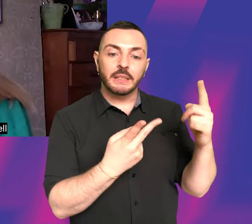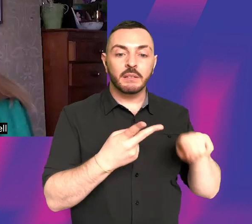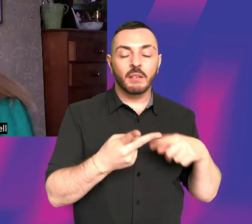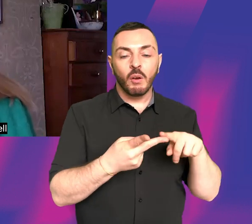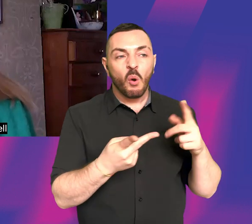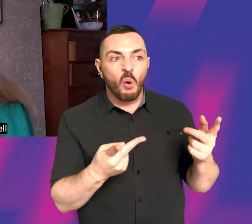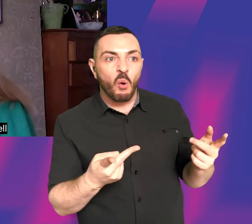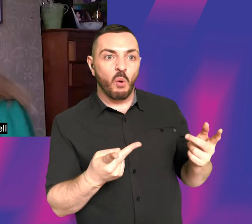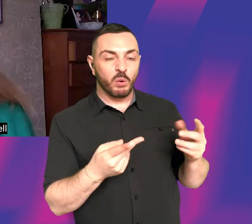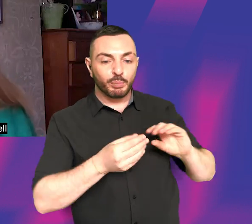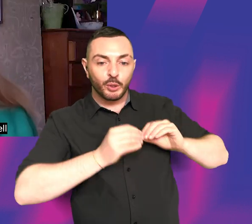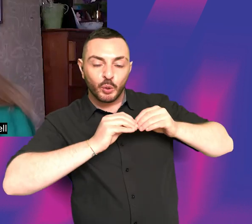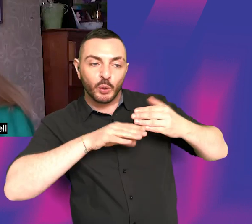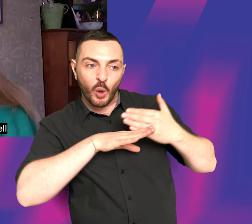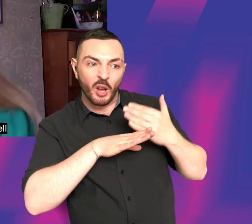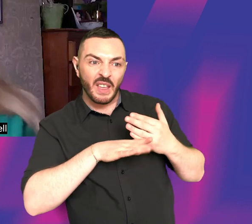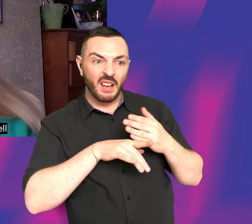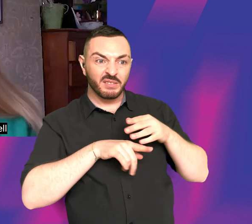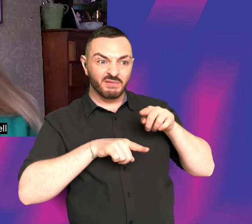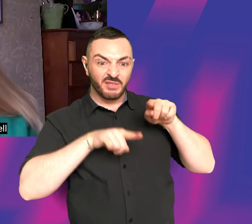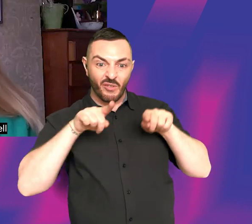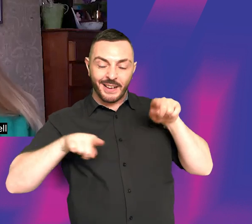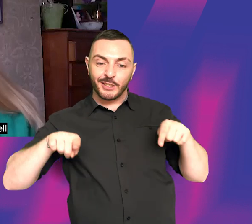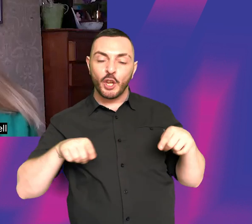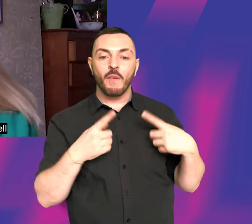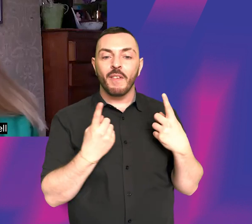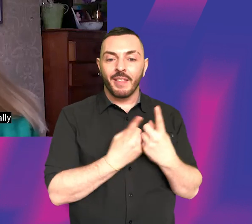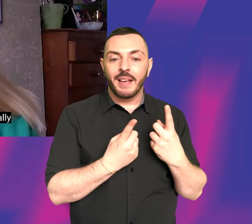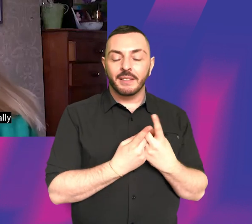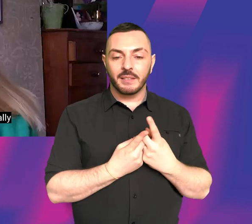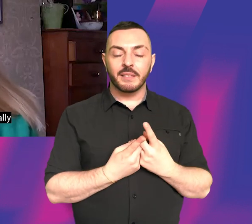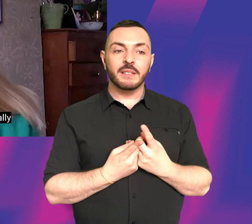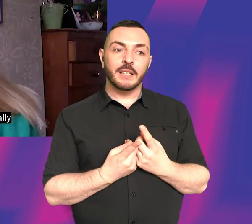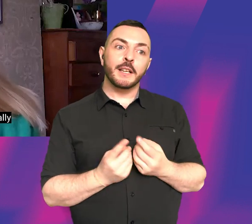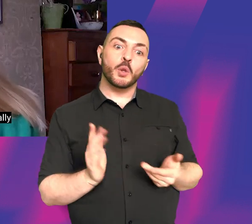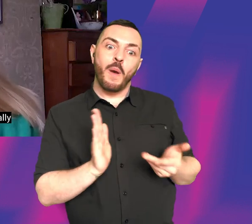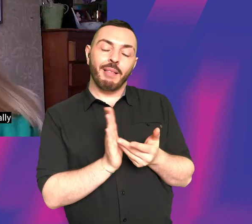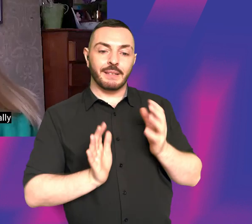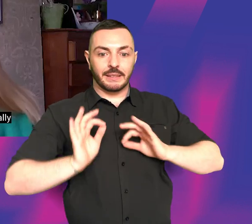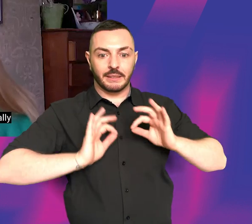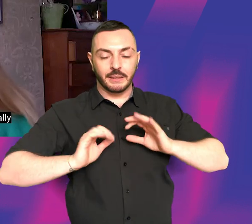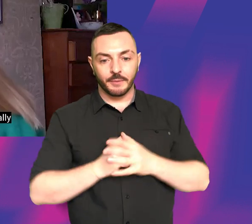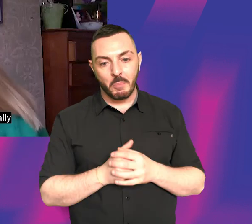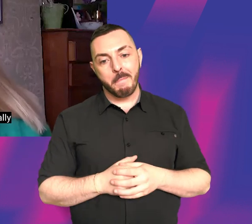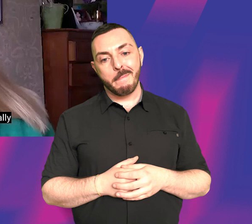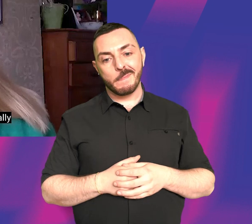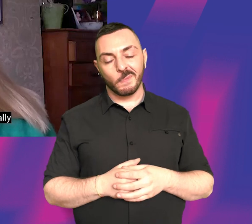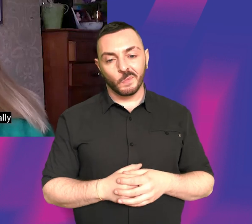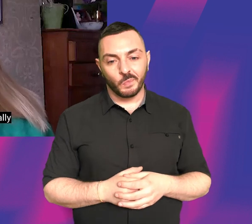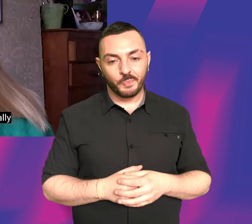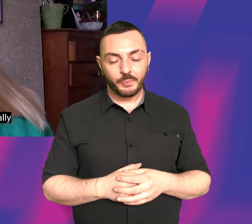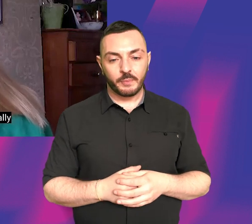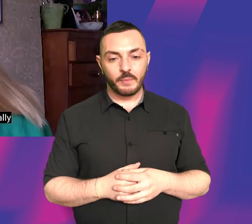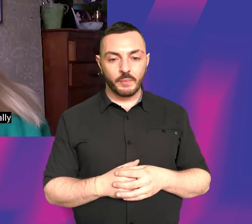you know, so they, they have a kind of diversity of different things that they do as well as acting. And, and yeah, and then sort of more